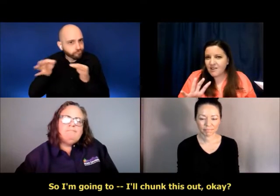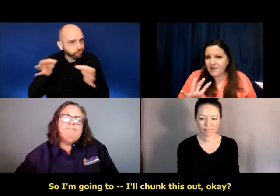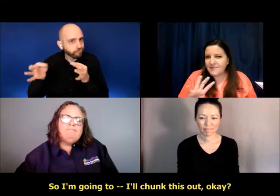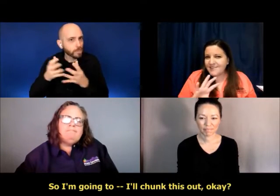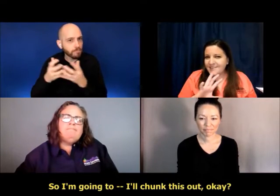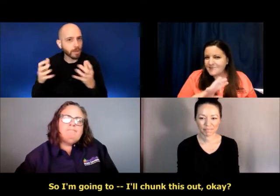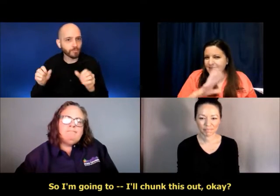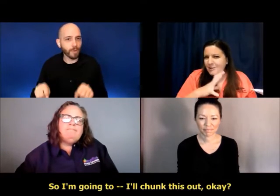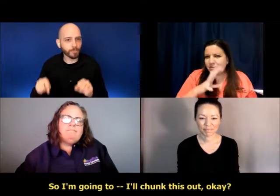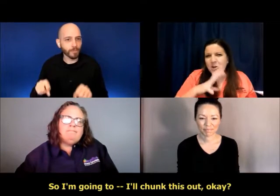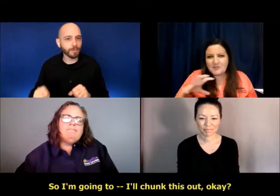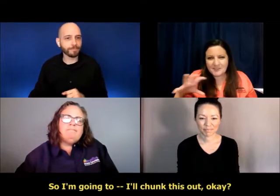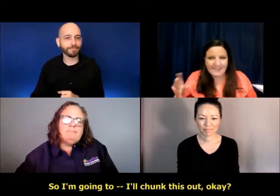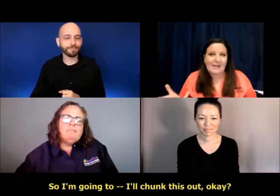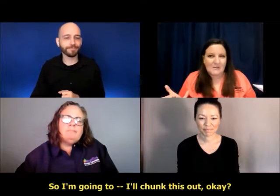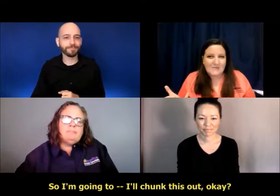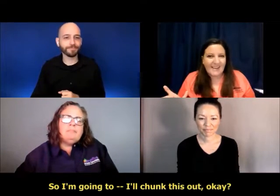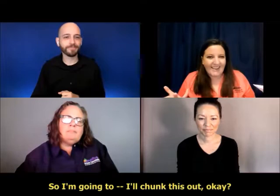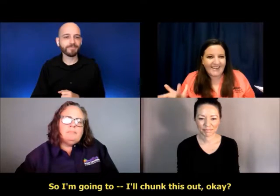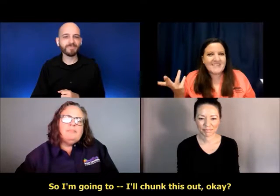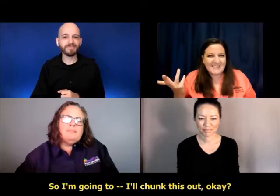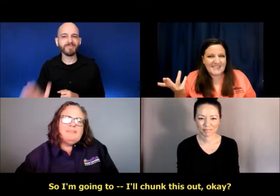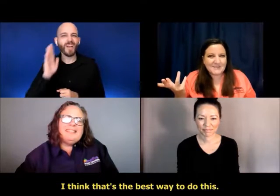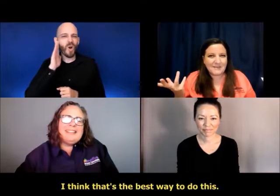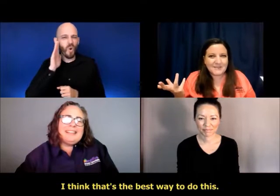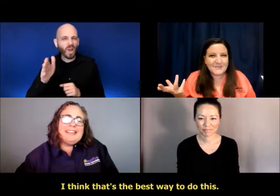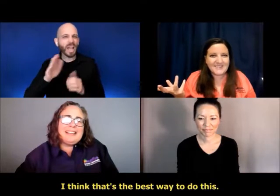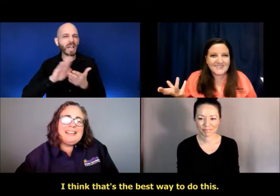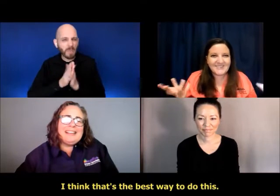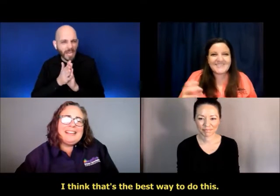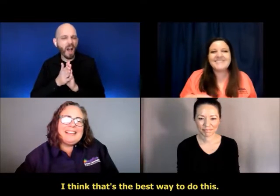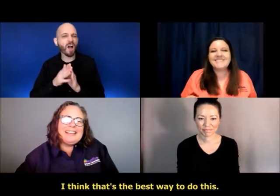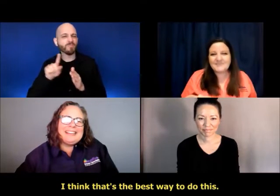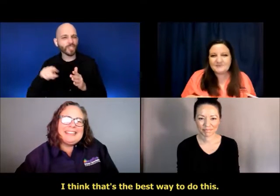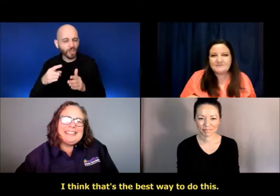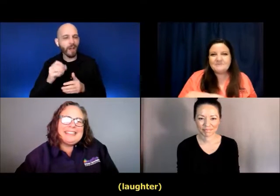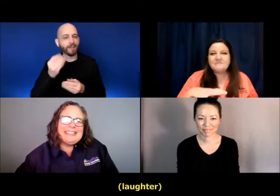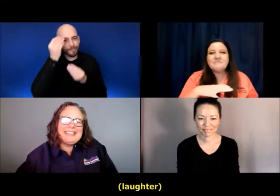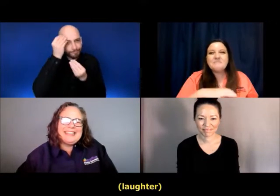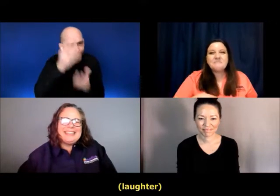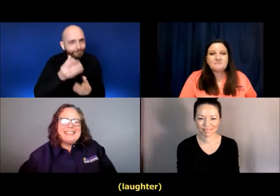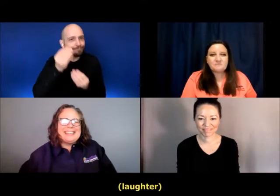So I'm going to, I'll chunk this out. Okay. I think that's the best way to do this.